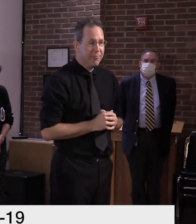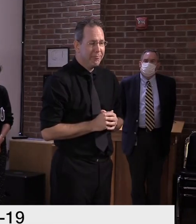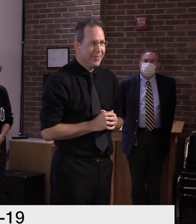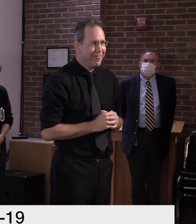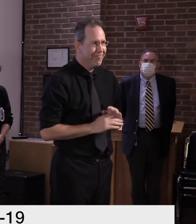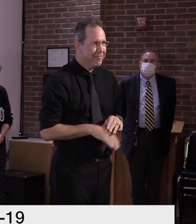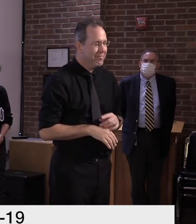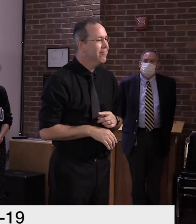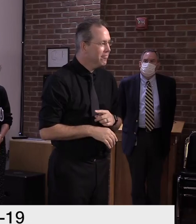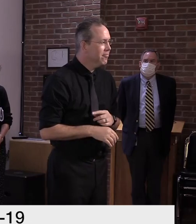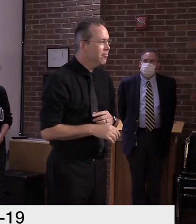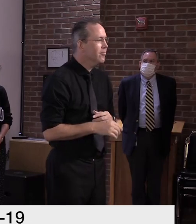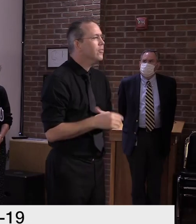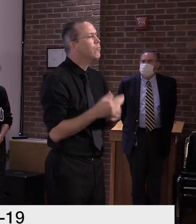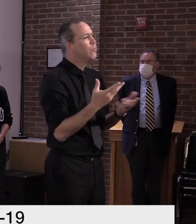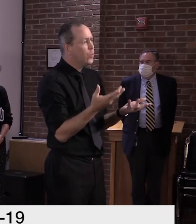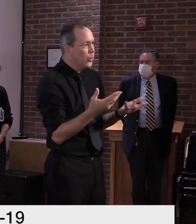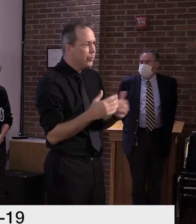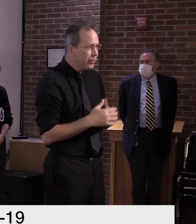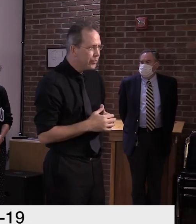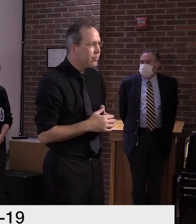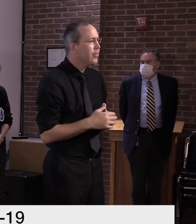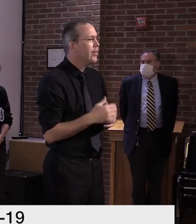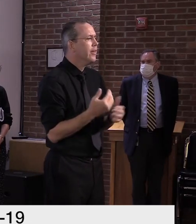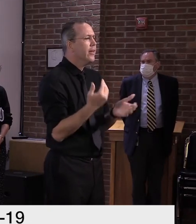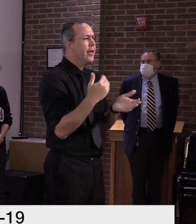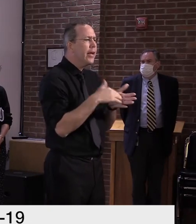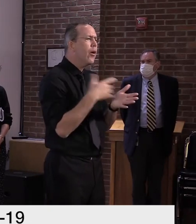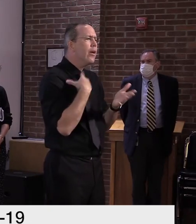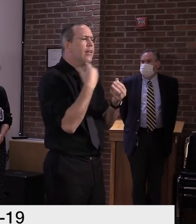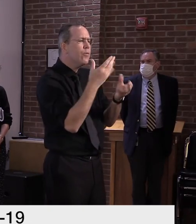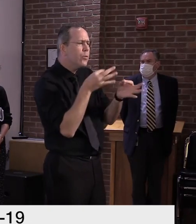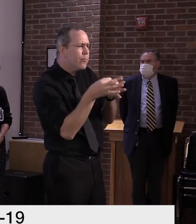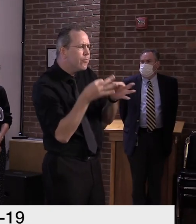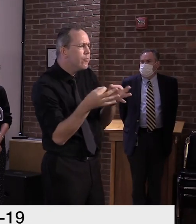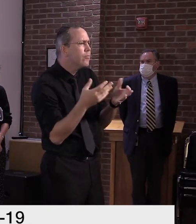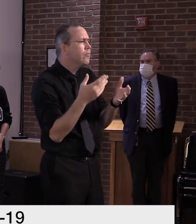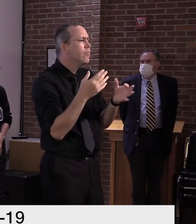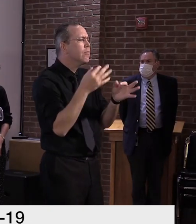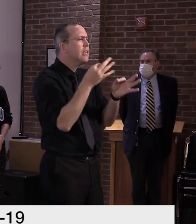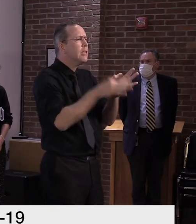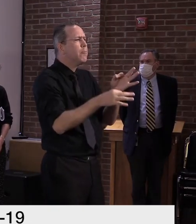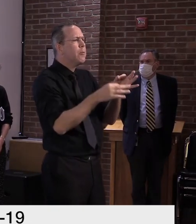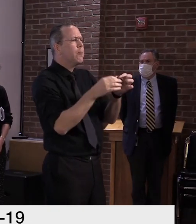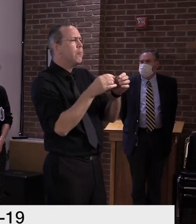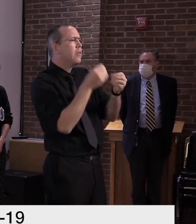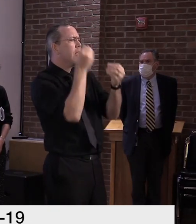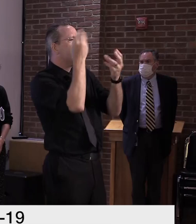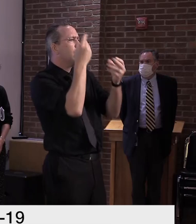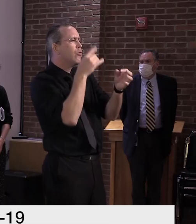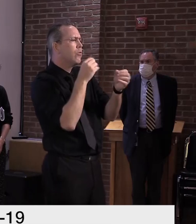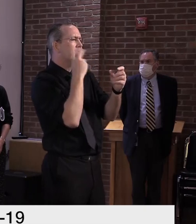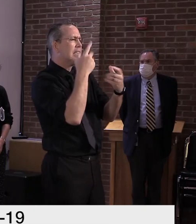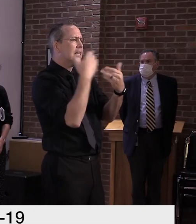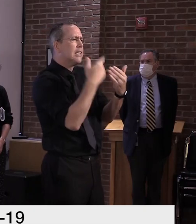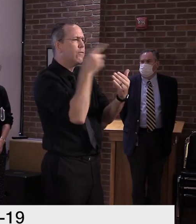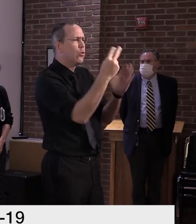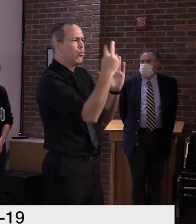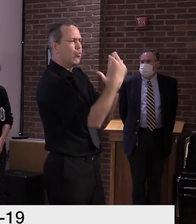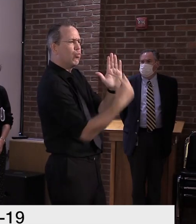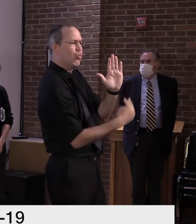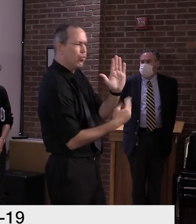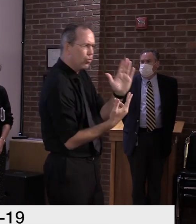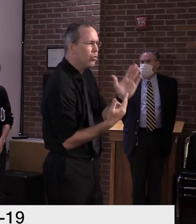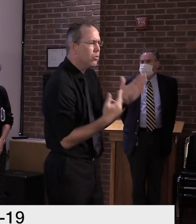Again, I just want to provide basically a simple overview of what this map was trying to accomplish and provide the